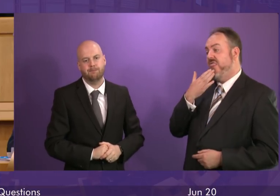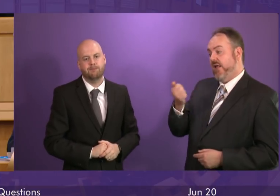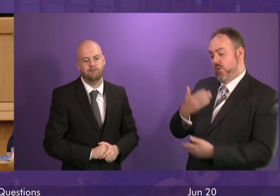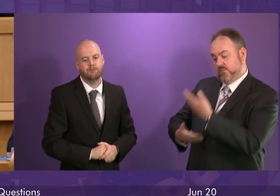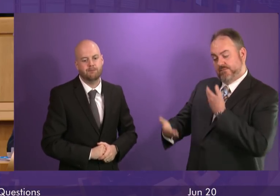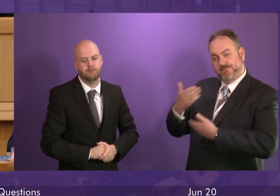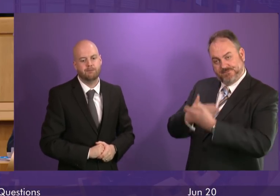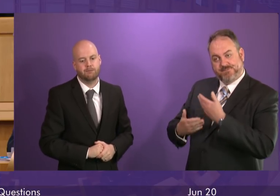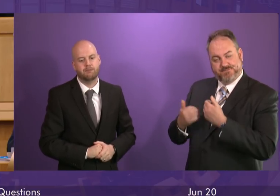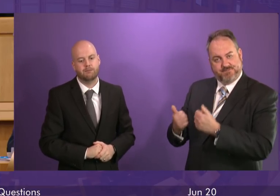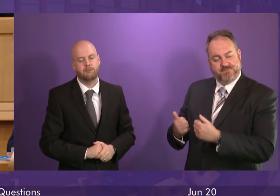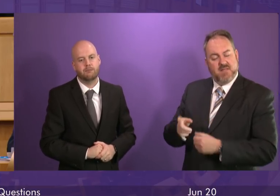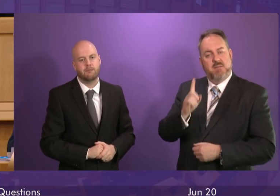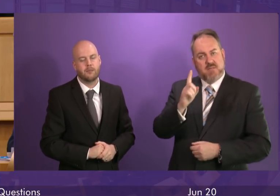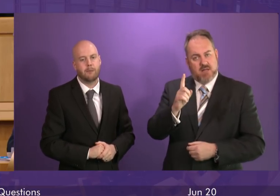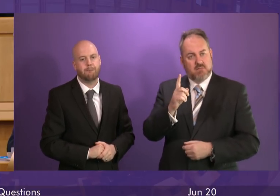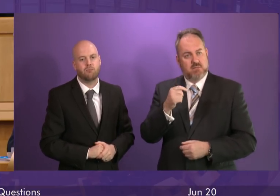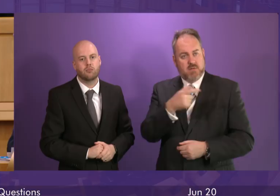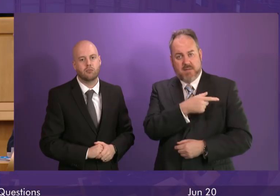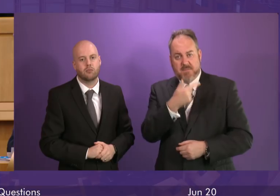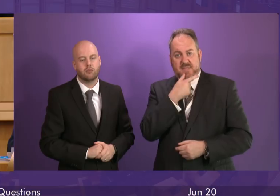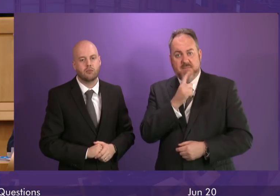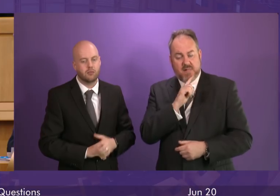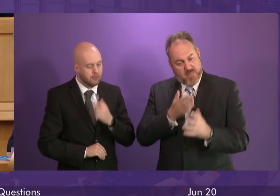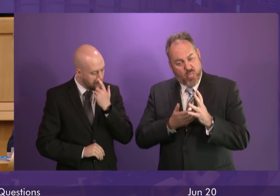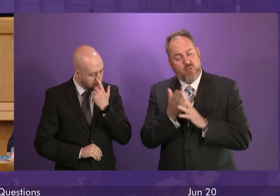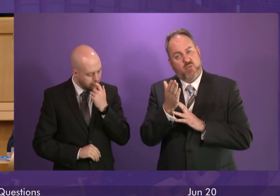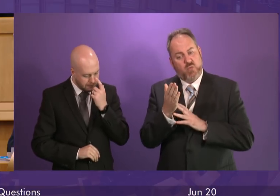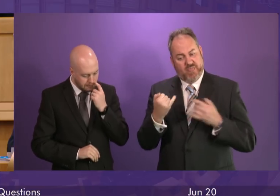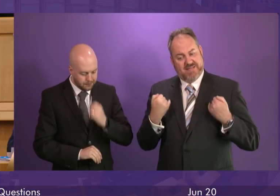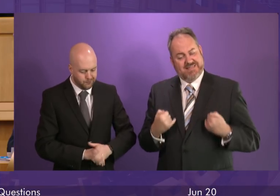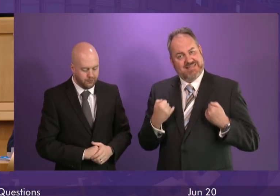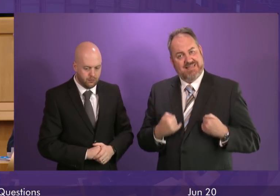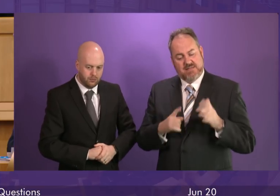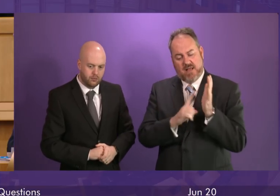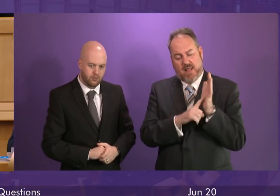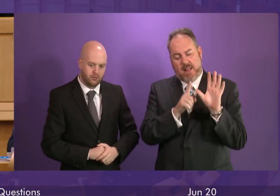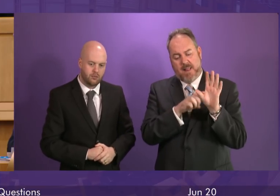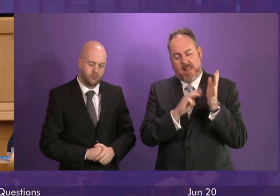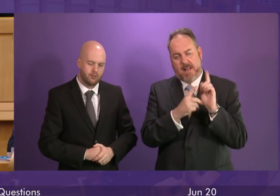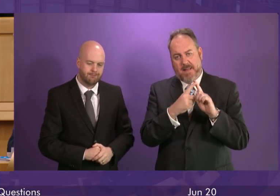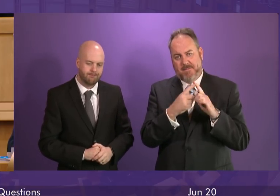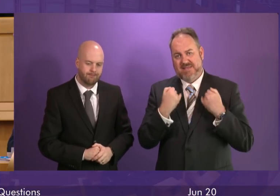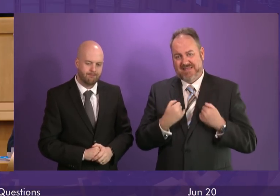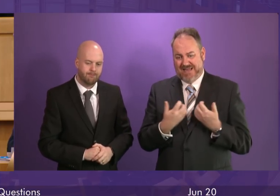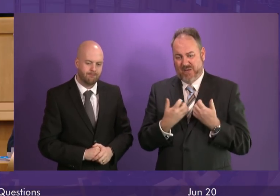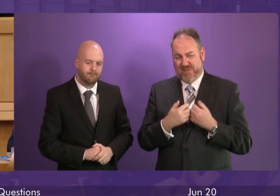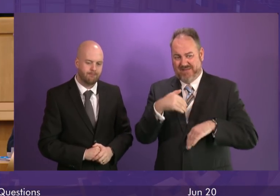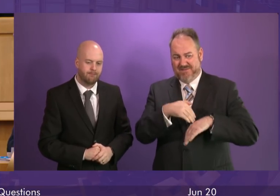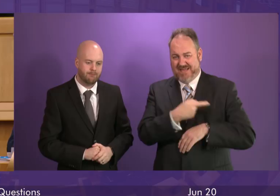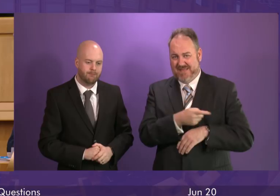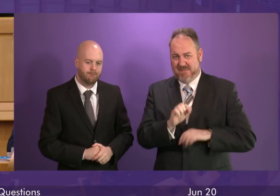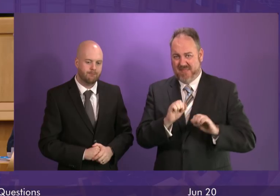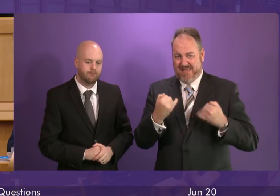Petitions Committee we have heard evidence from those with lived experience and on the chronic debilitating effects of the disease who say that their